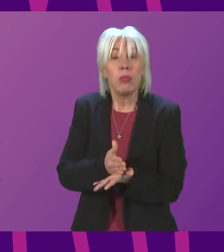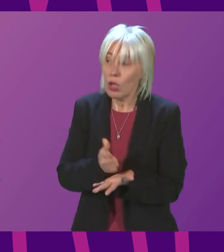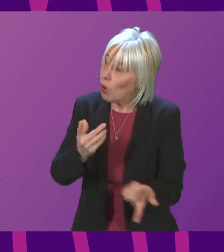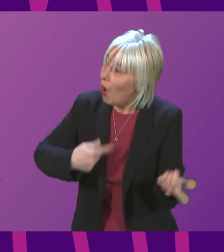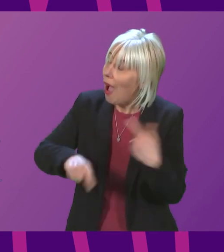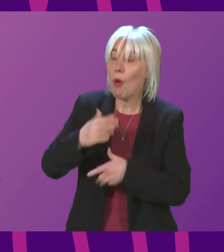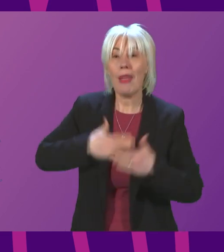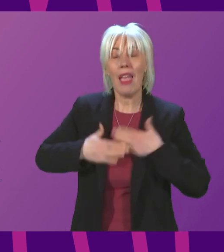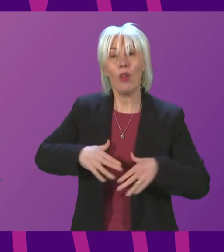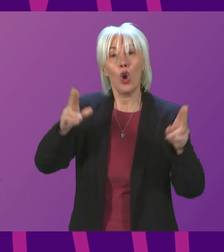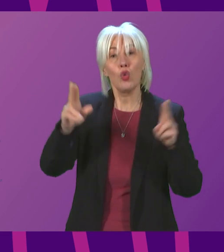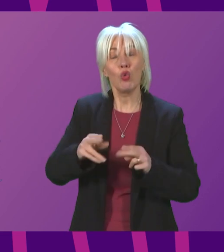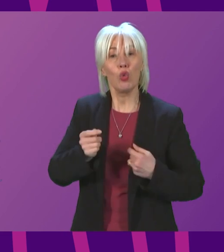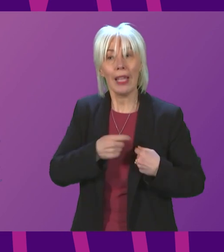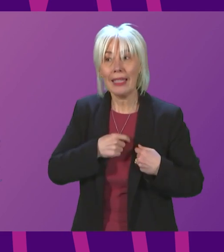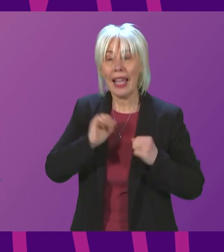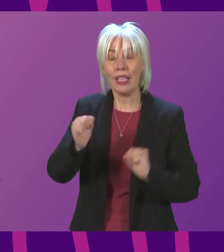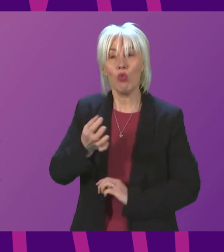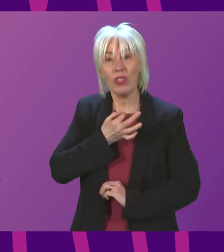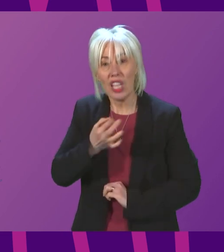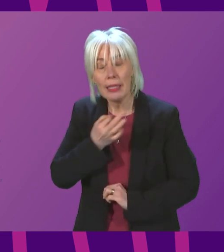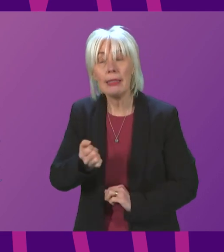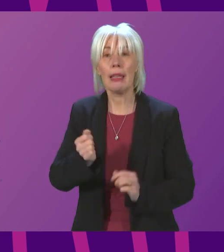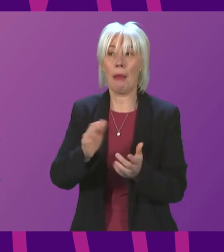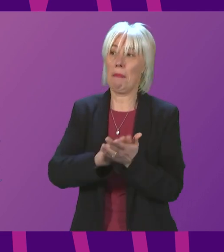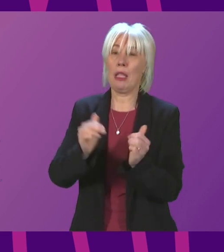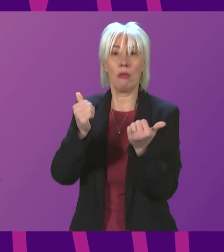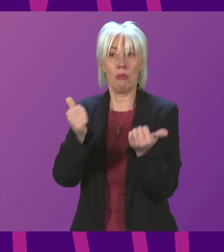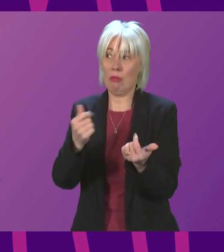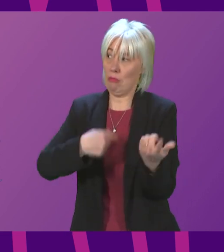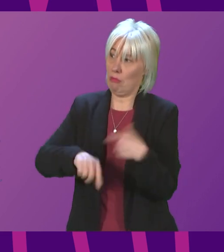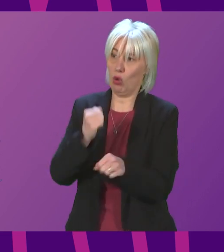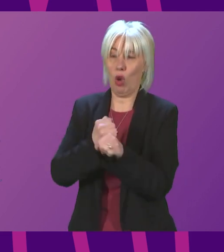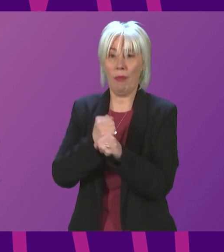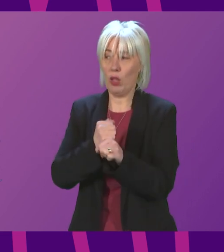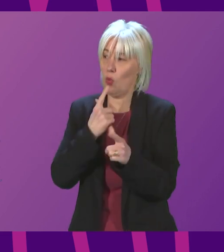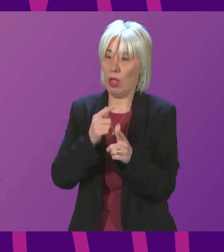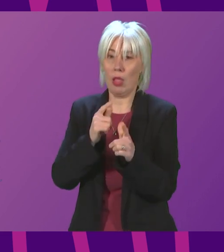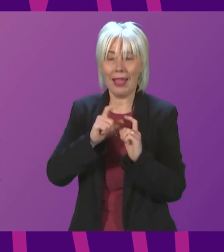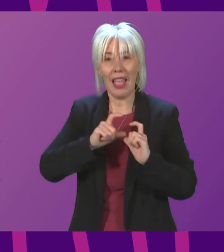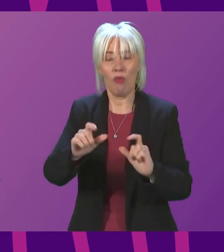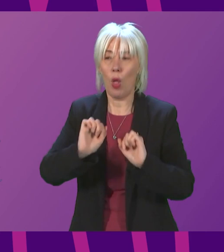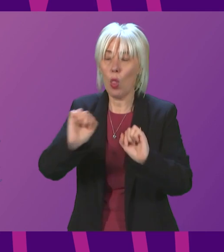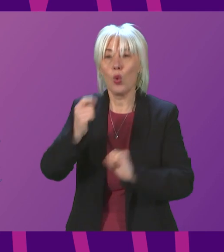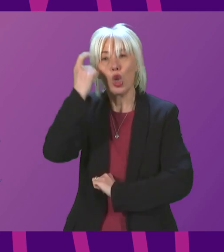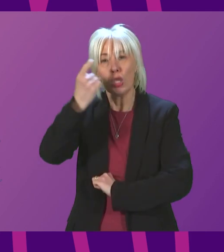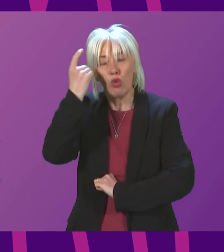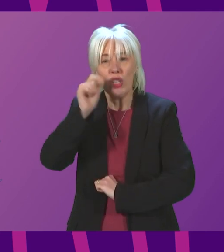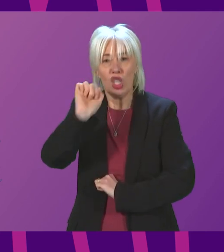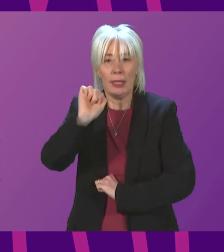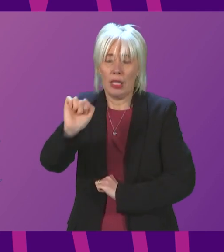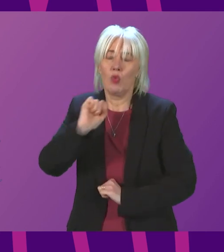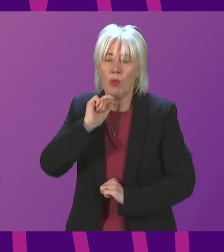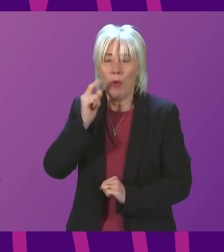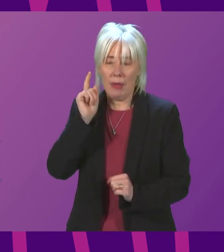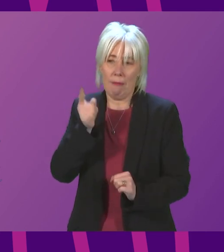that reduces the risk that people face and hopefully reduce that anxiety and the Scottish Government will continue to take those considerations very much into